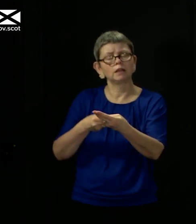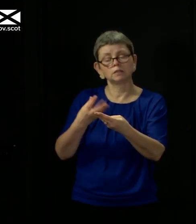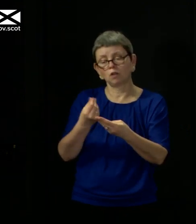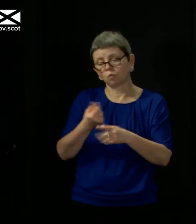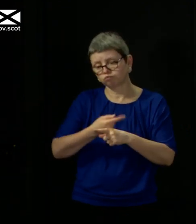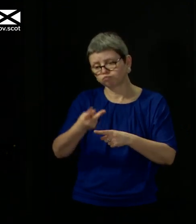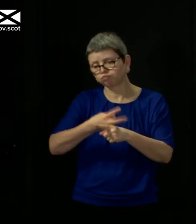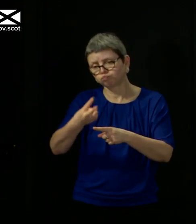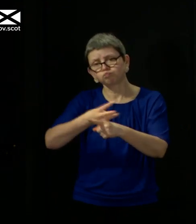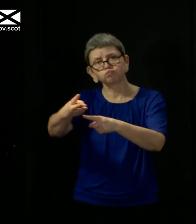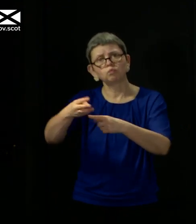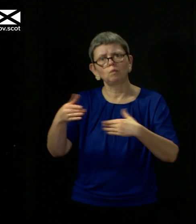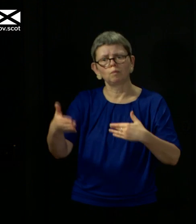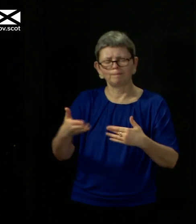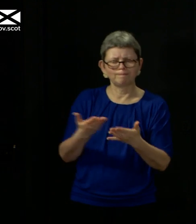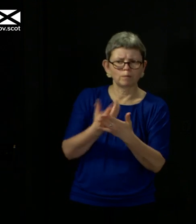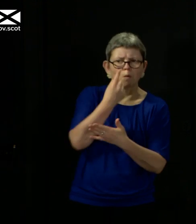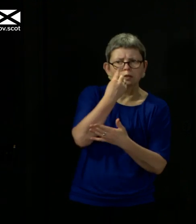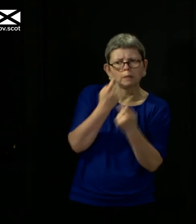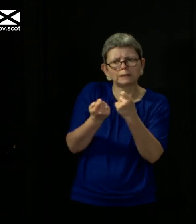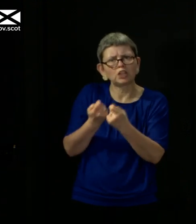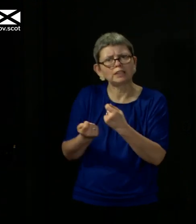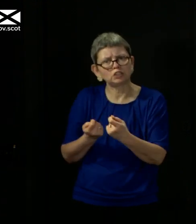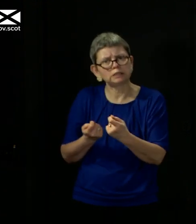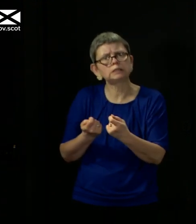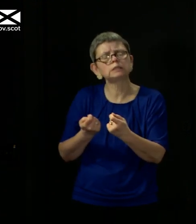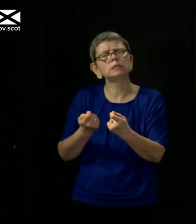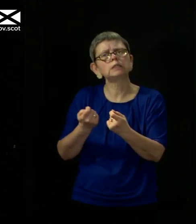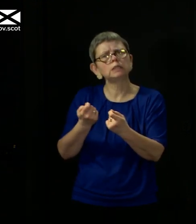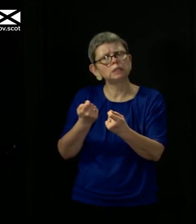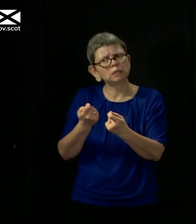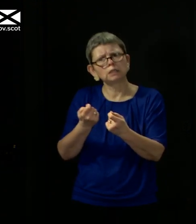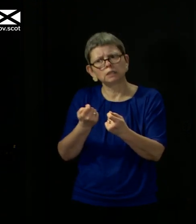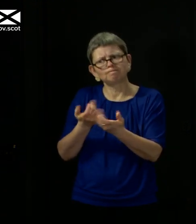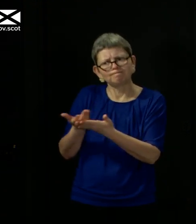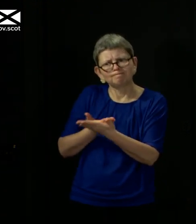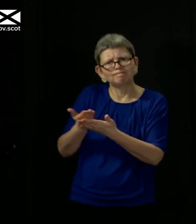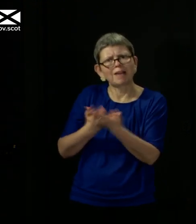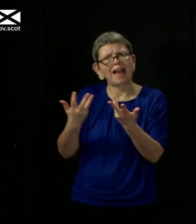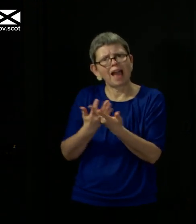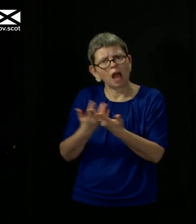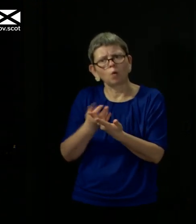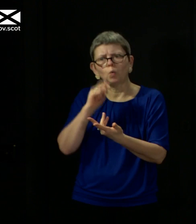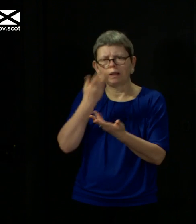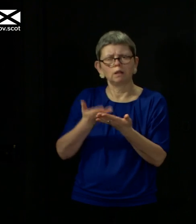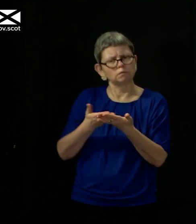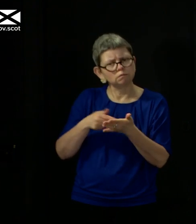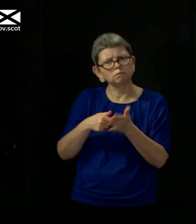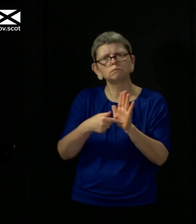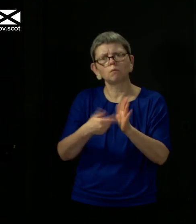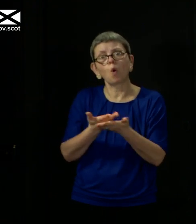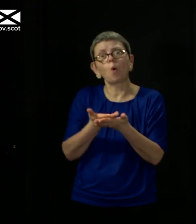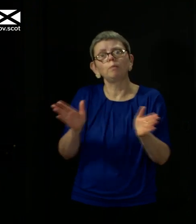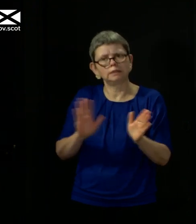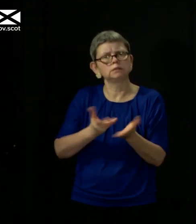few weeks of looking to make certain changes, we will do that, as I said last week, in an open and transparent and discursive way. And I think that's